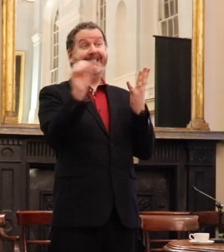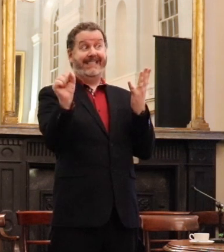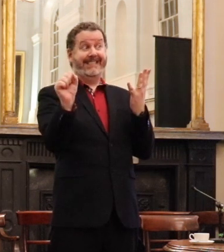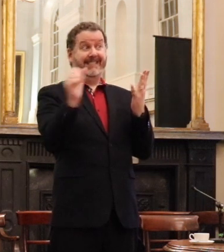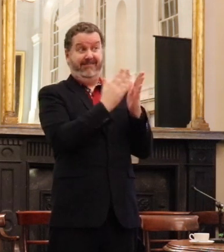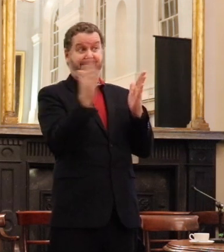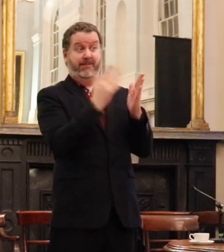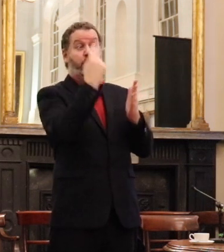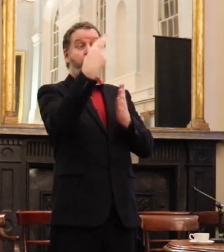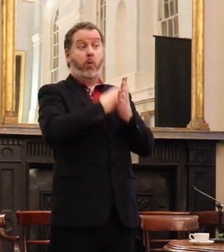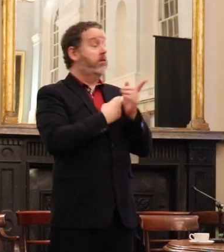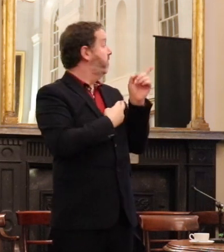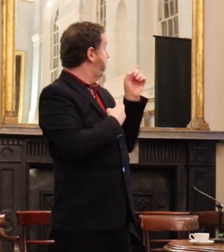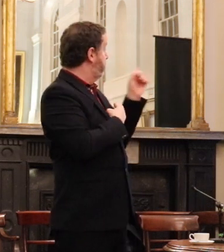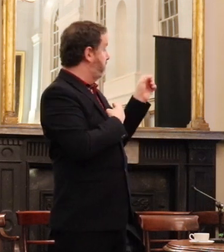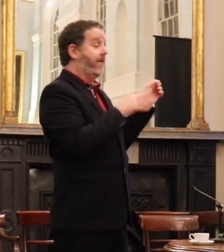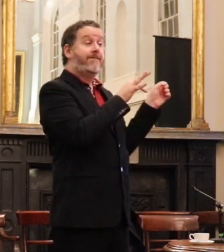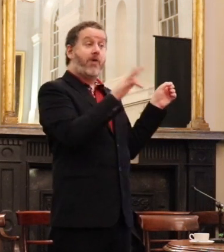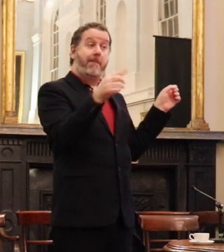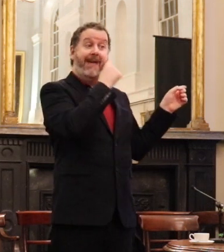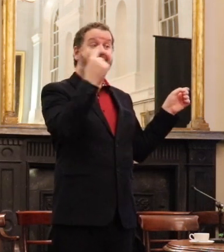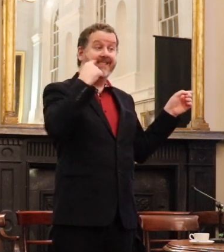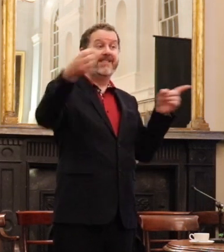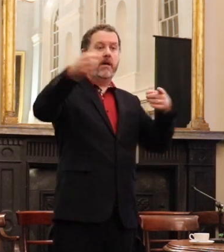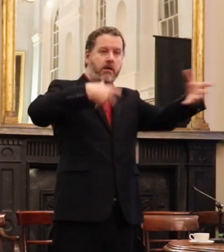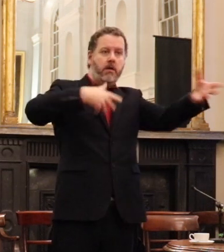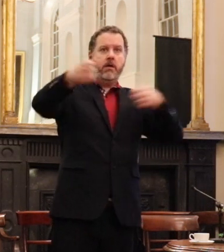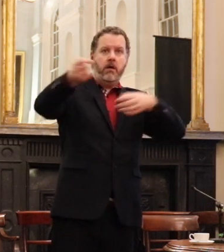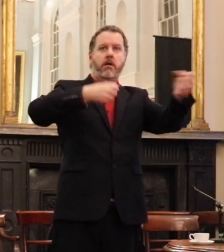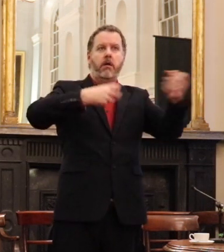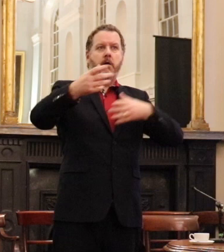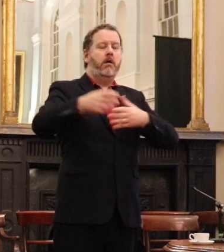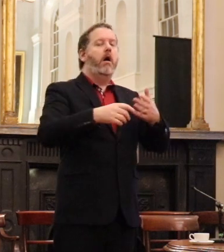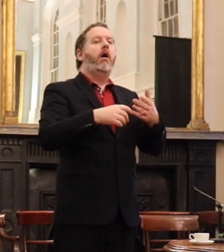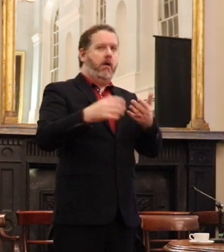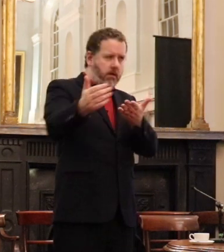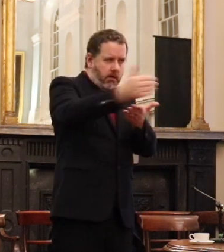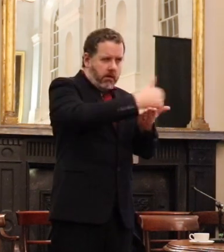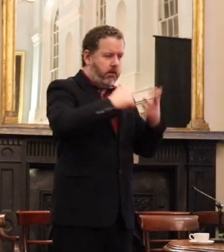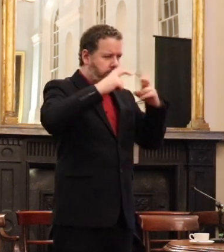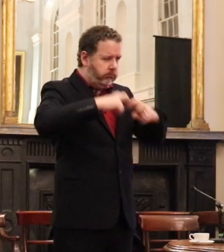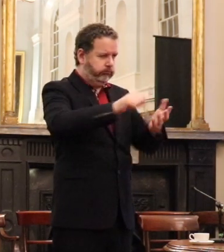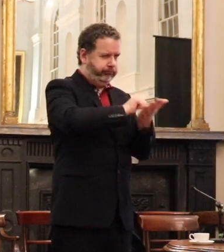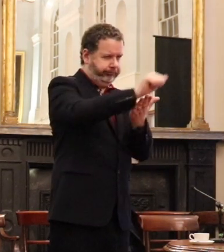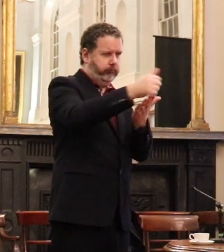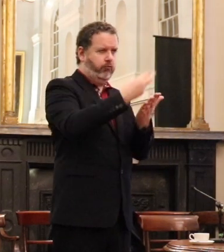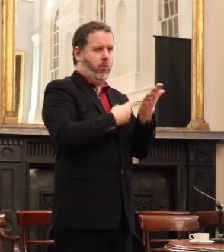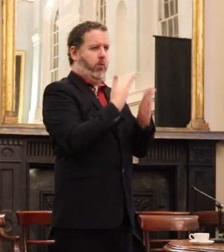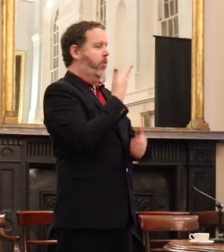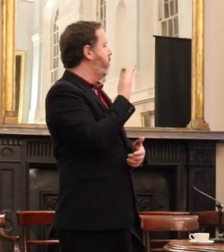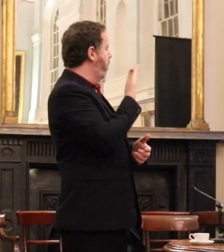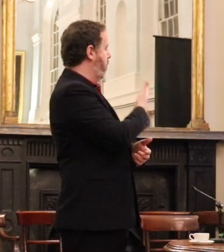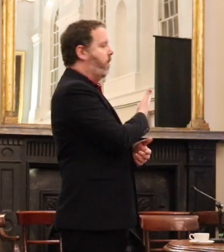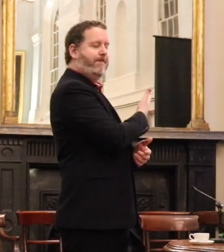based on the evidence that we had coming into the centres. And it's a piece of advice that we still always give to people